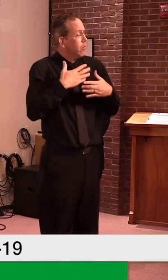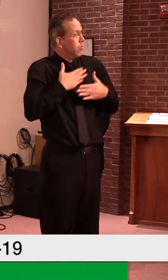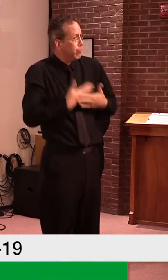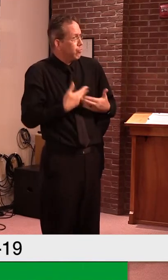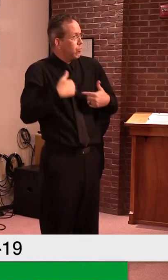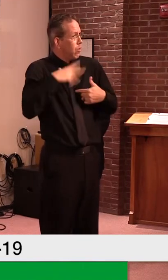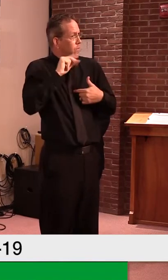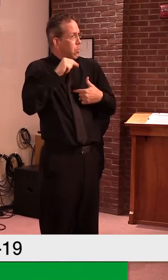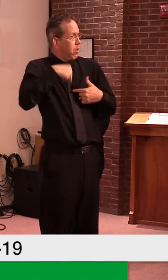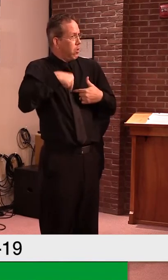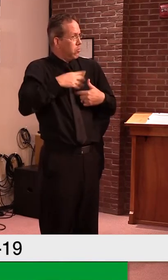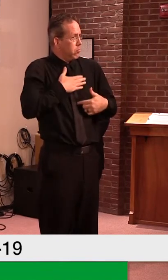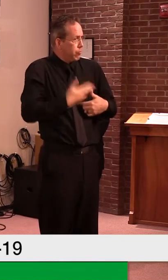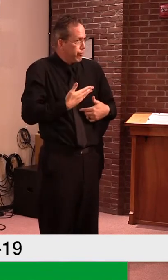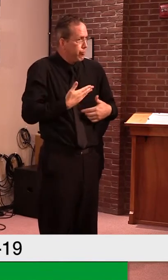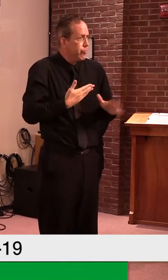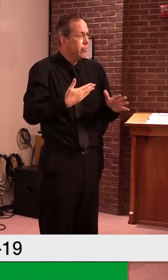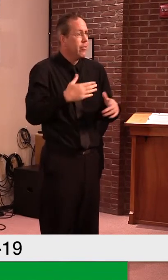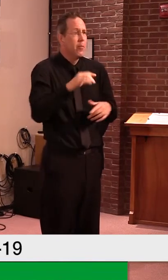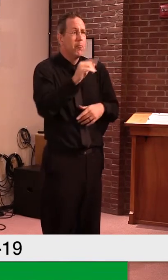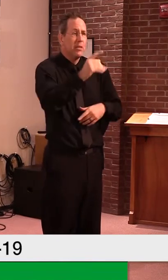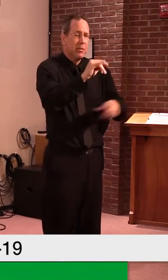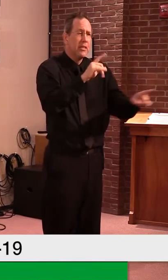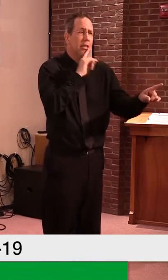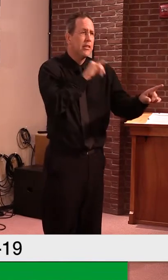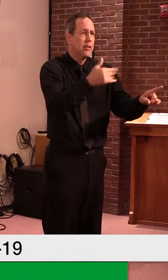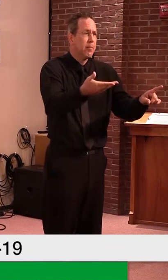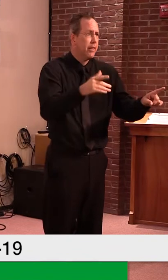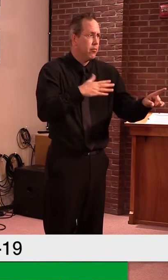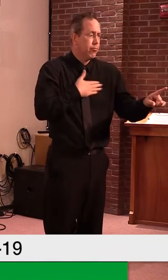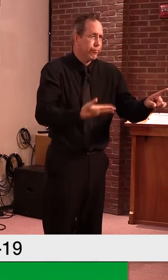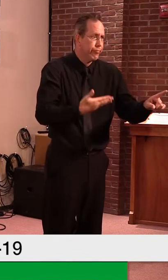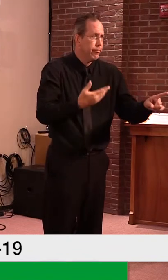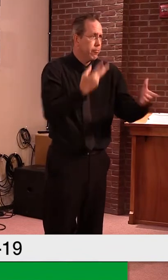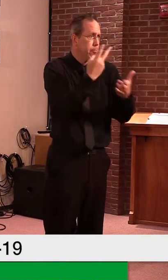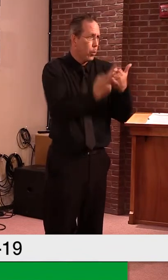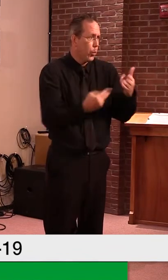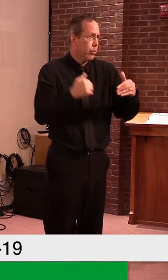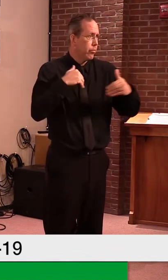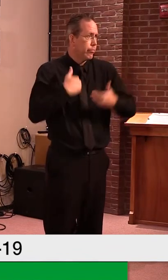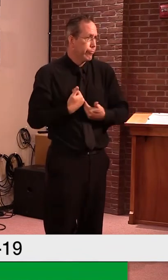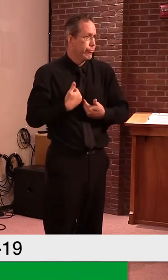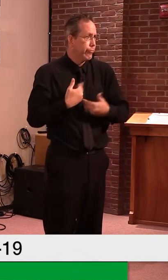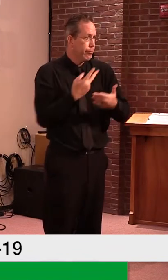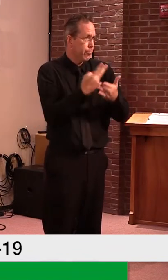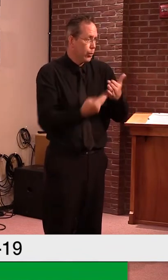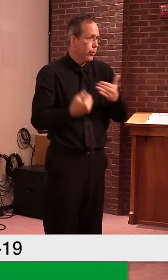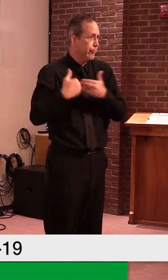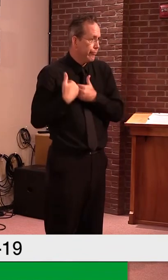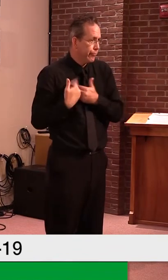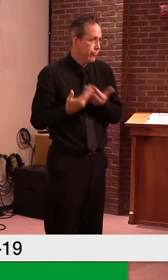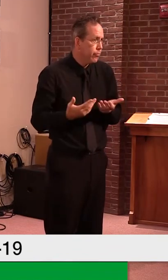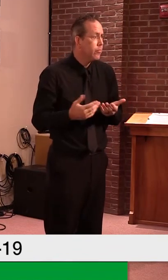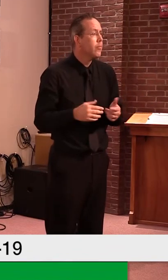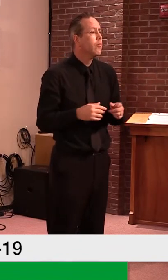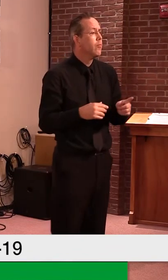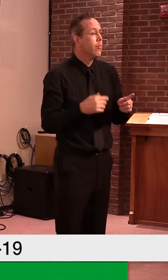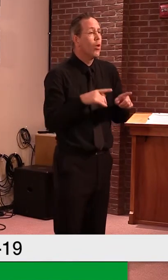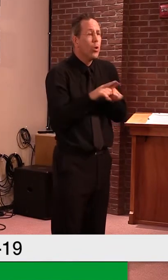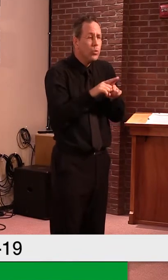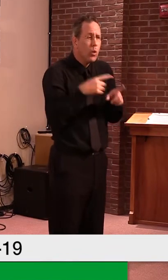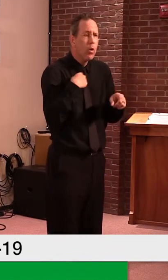I, but if he did, I missed it. Um, so, um, I wasn't aware that they had the outbreaks in Arizona or Tennessee,